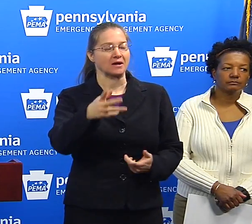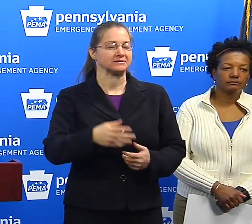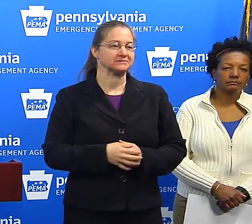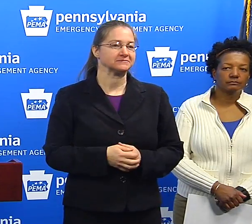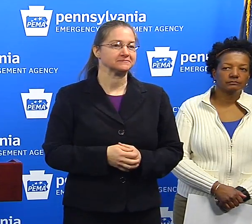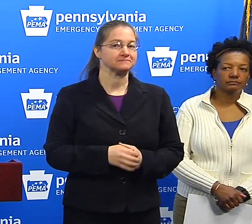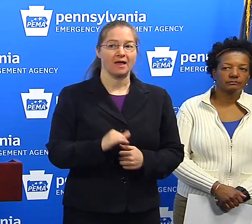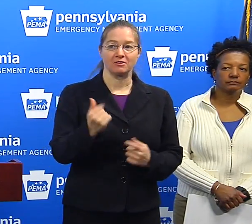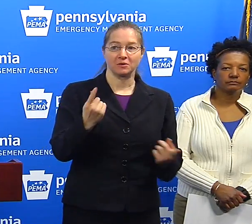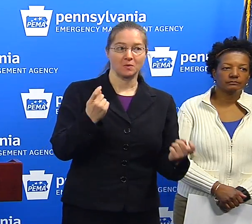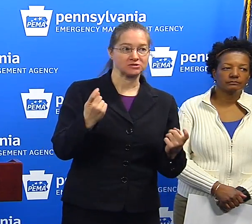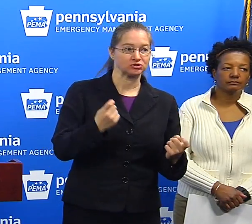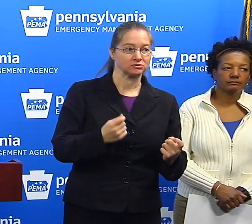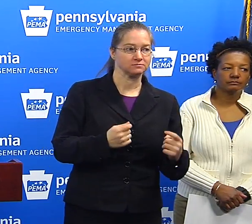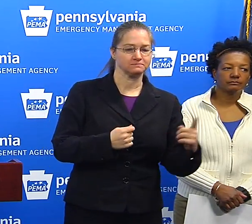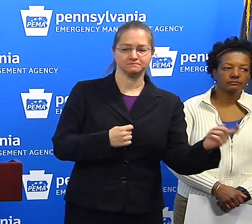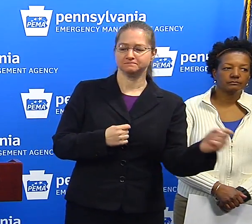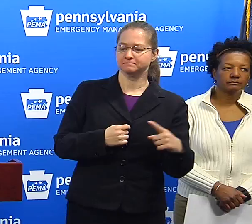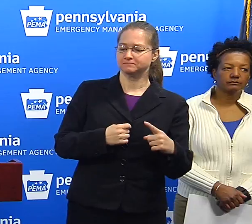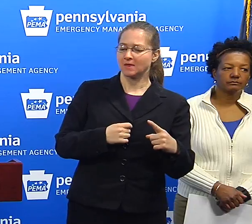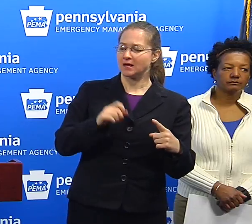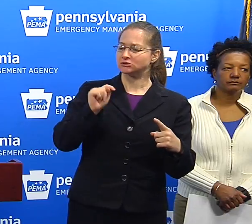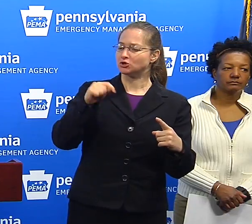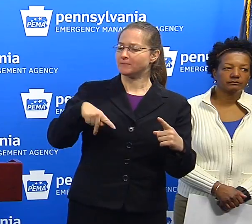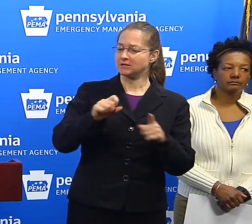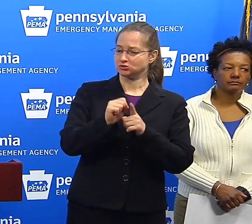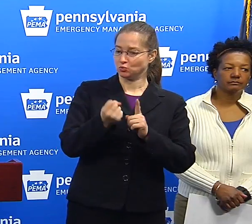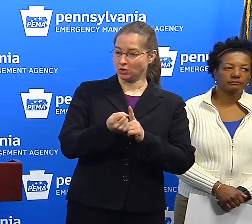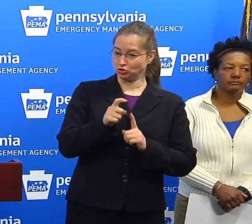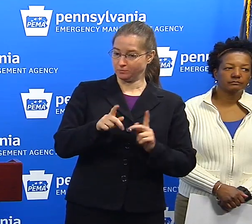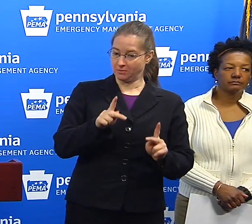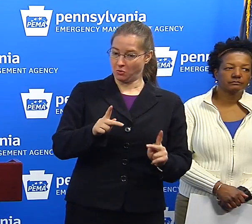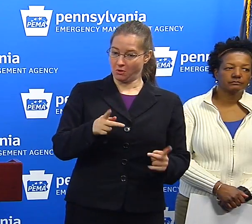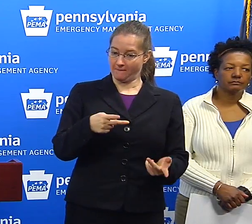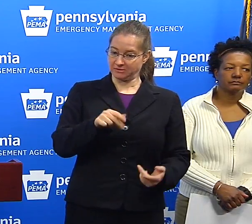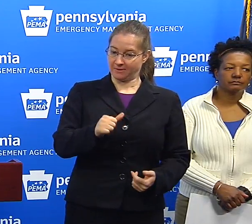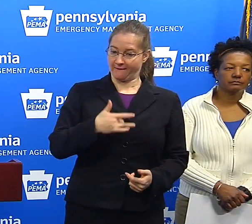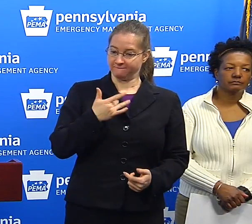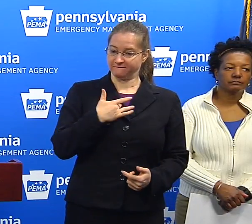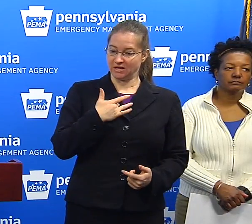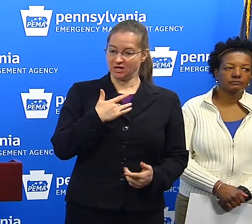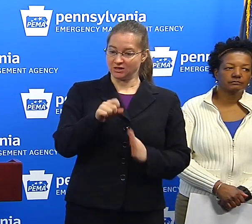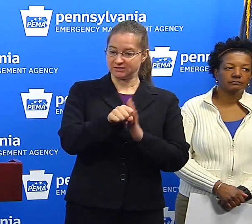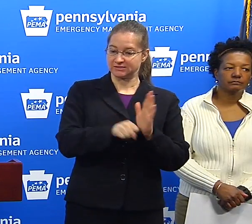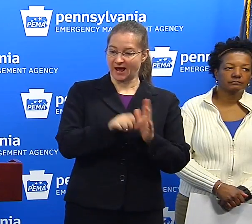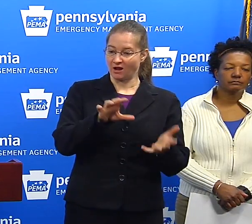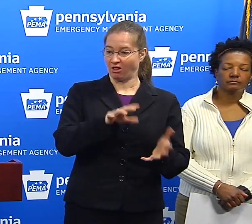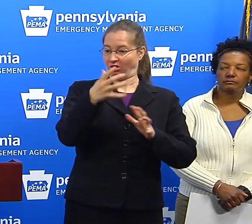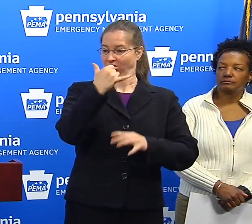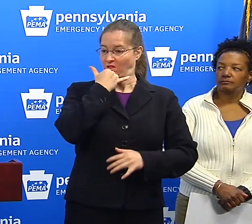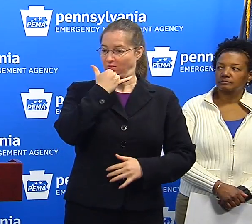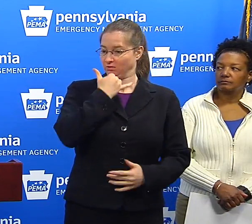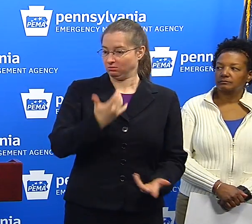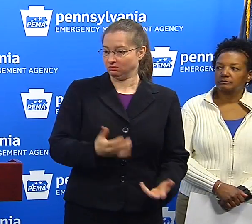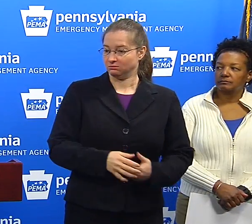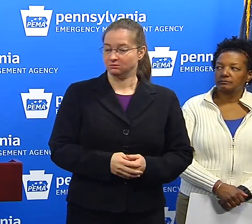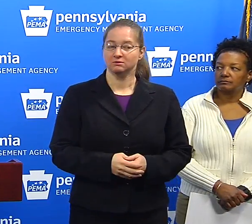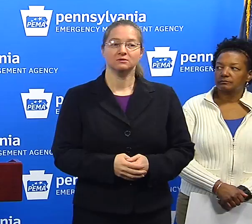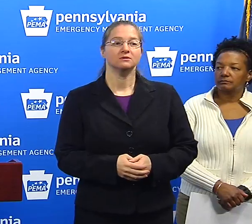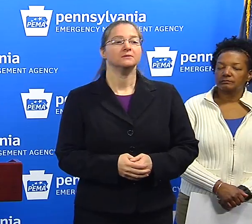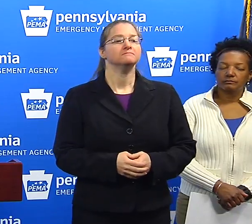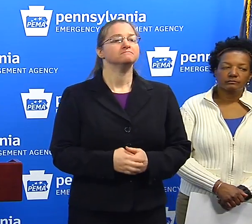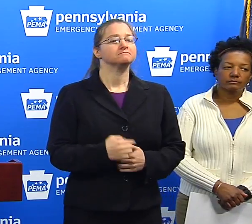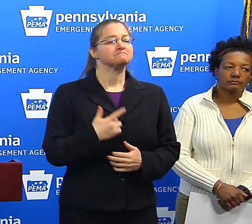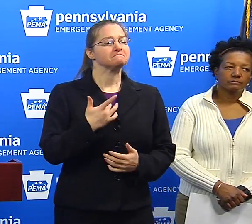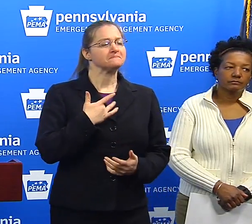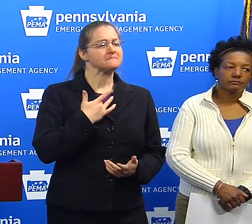Anything else? What about the turnpike situation? Do Pennsylvanians feel like the state bumbled that? I think to